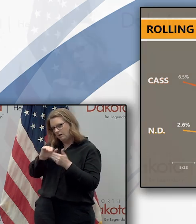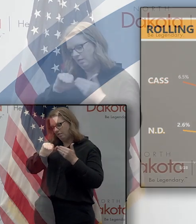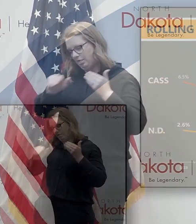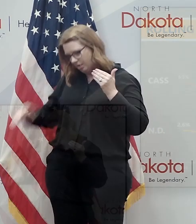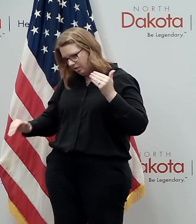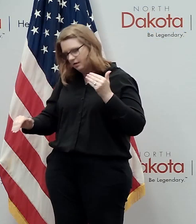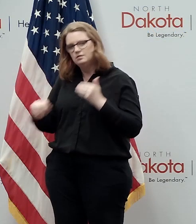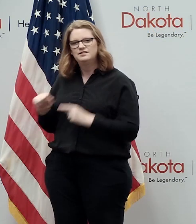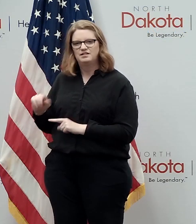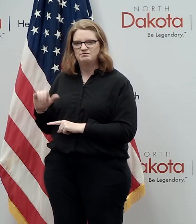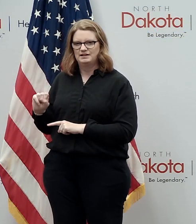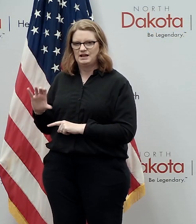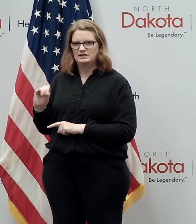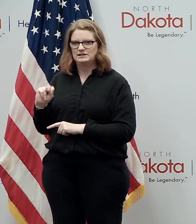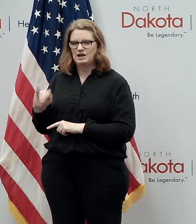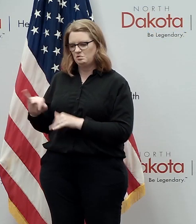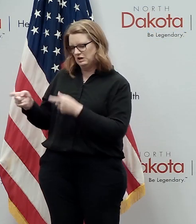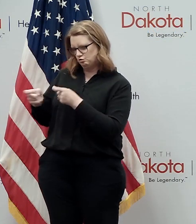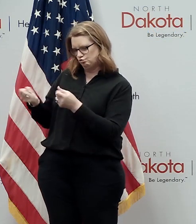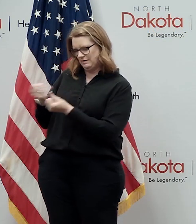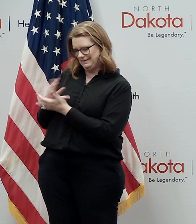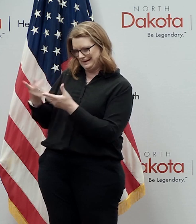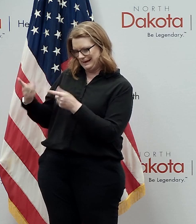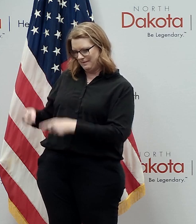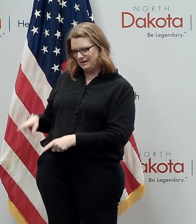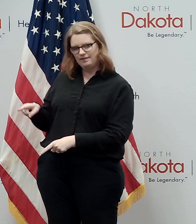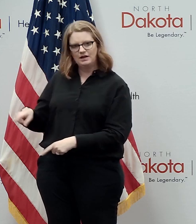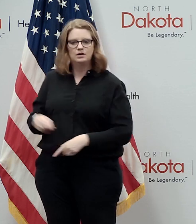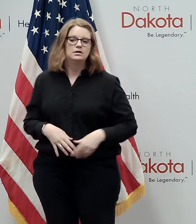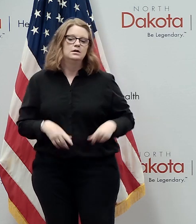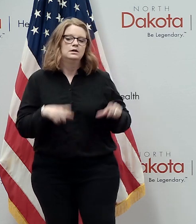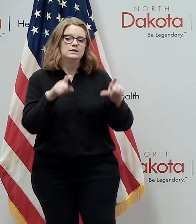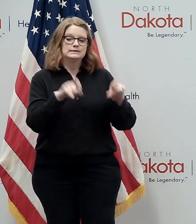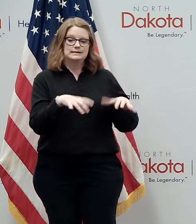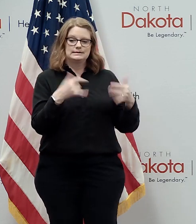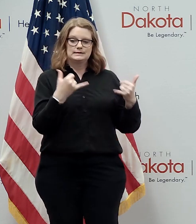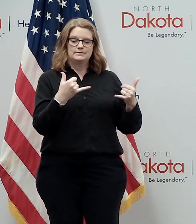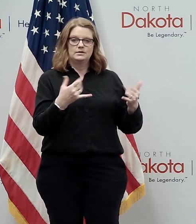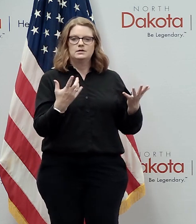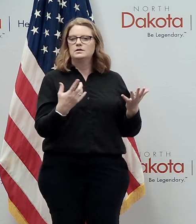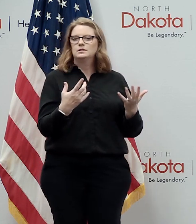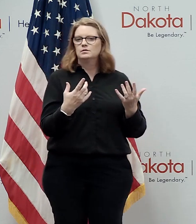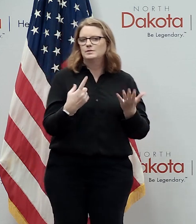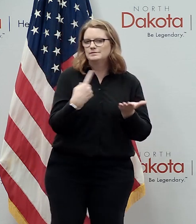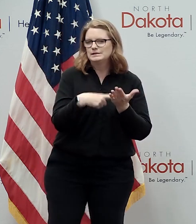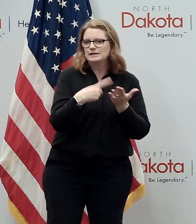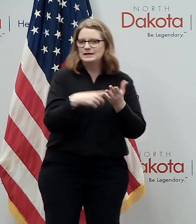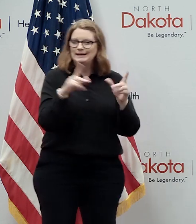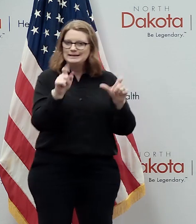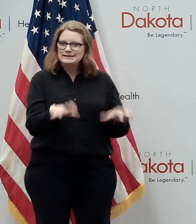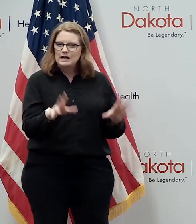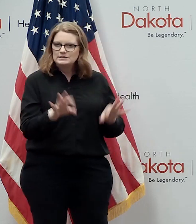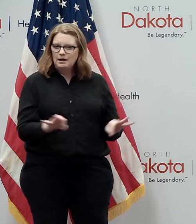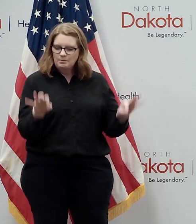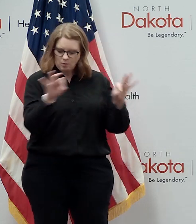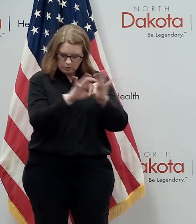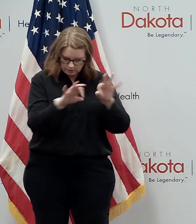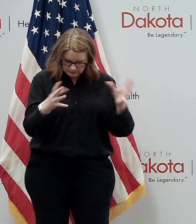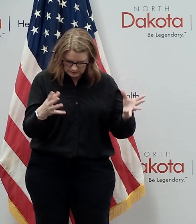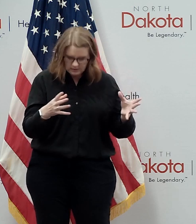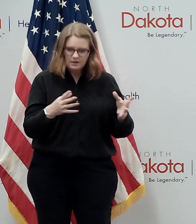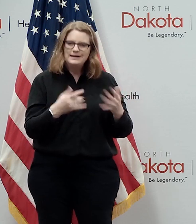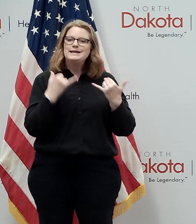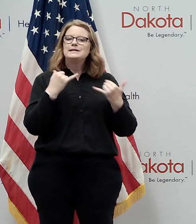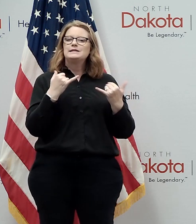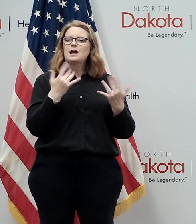a testing update uh we've talked a lot about testing as being the key uh we're at a